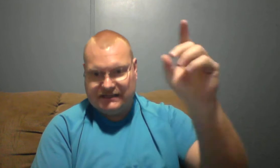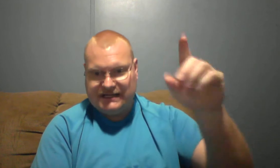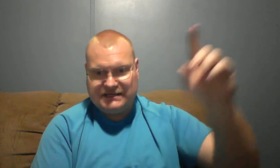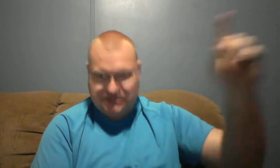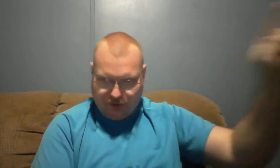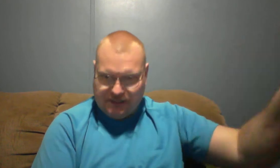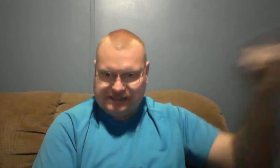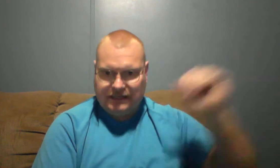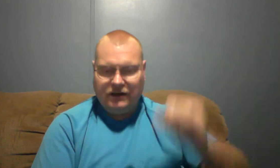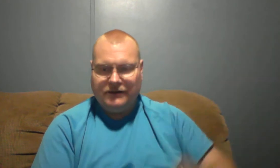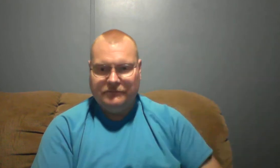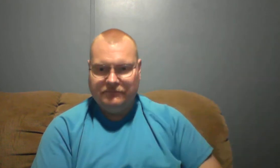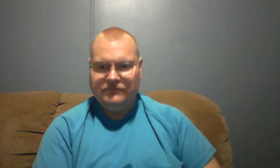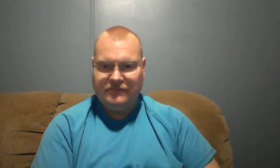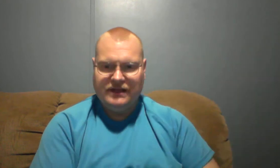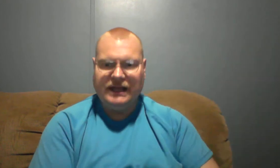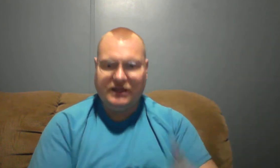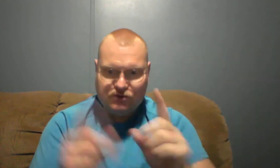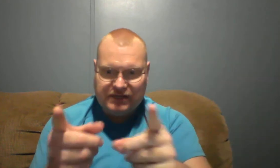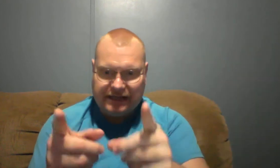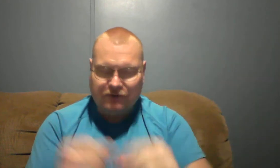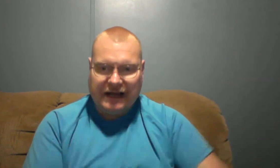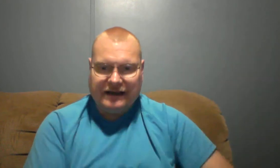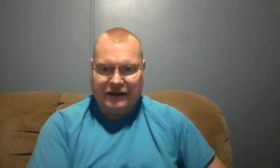says, is going to see God. And you say that right now.